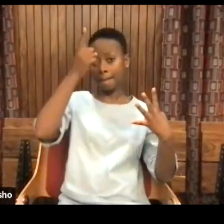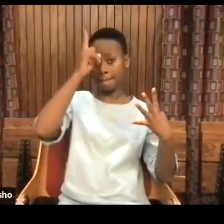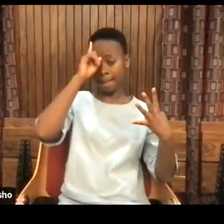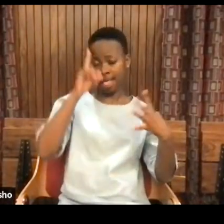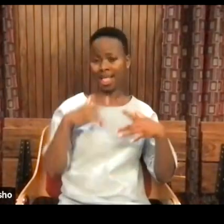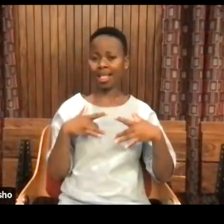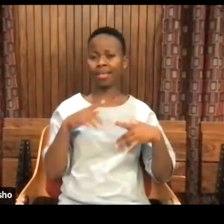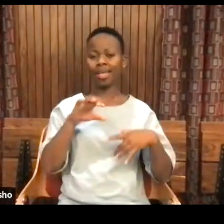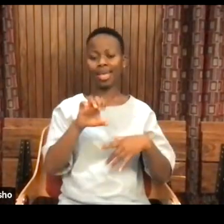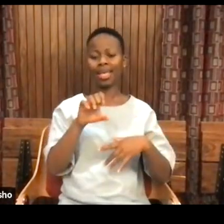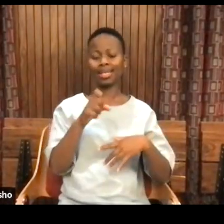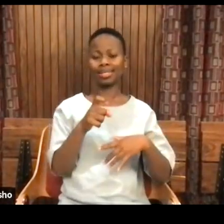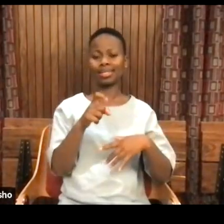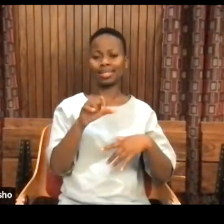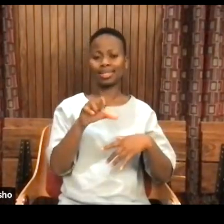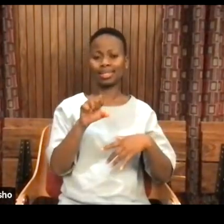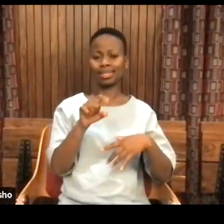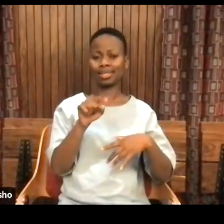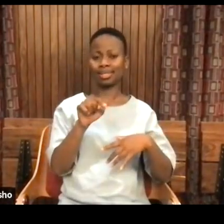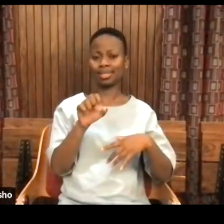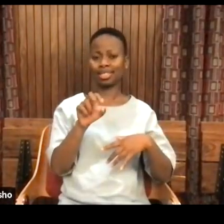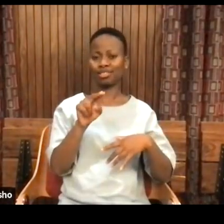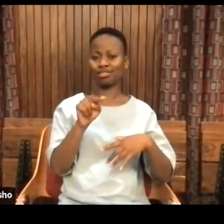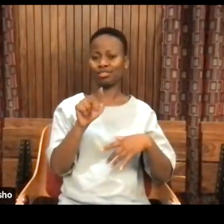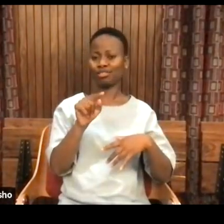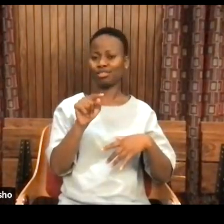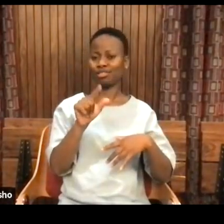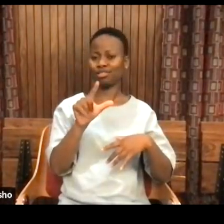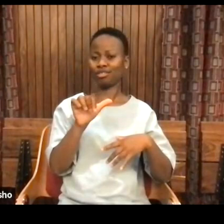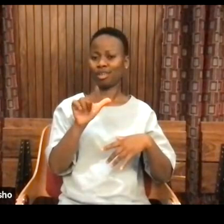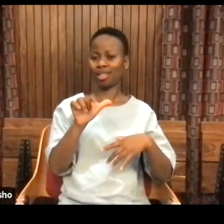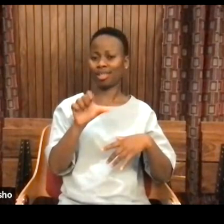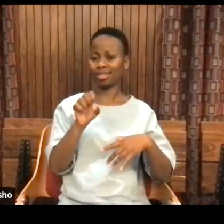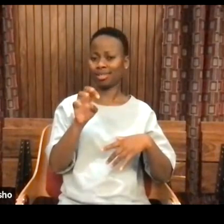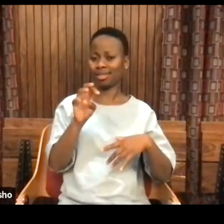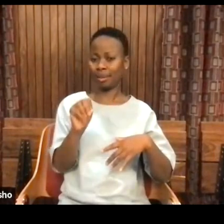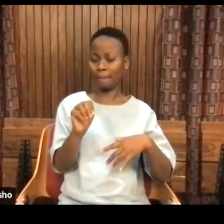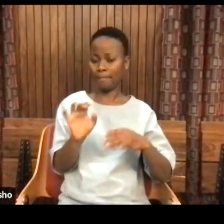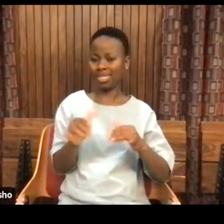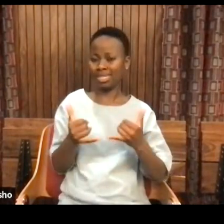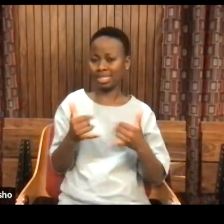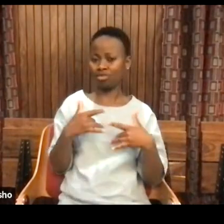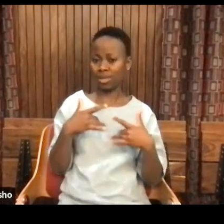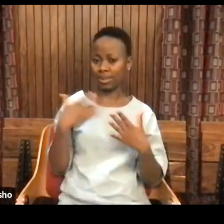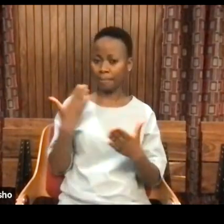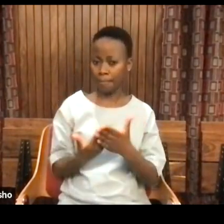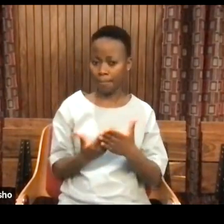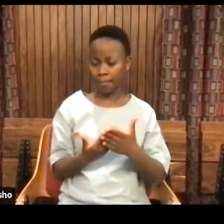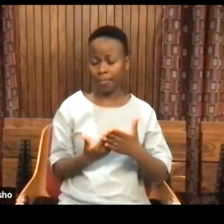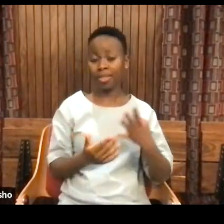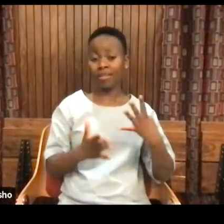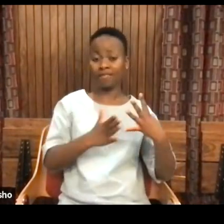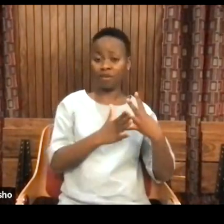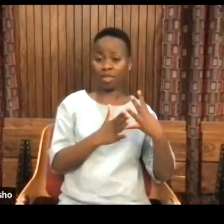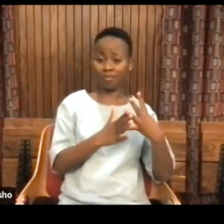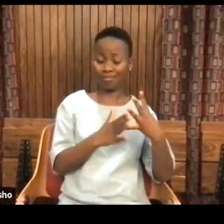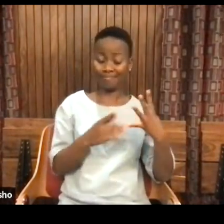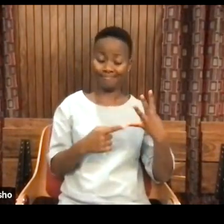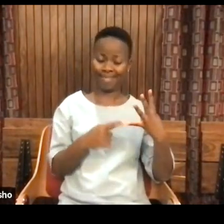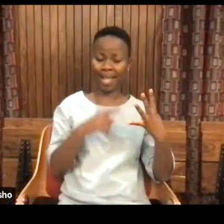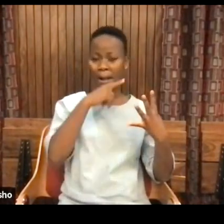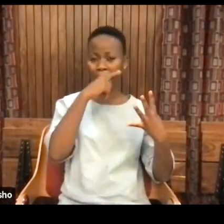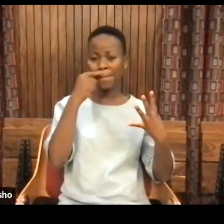And this fourth one is rife today. Because you see, the fourth one is called redemption.